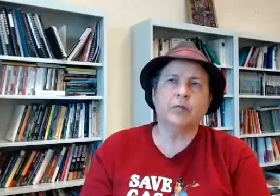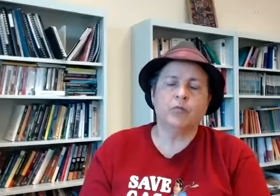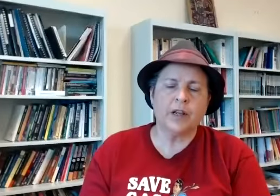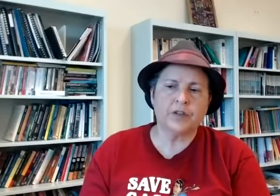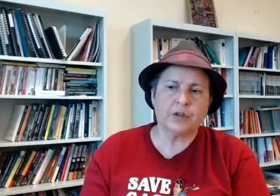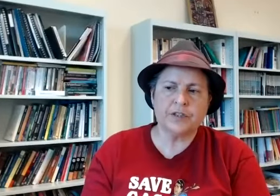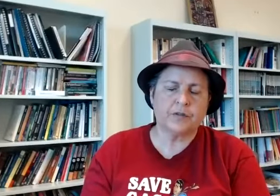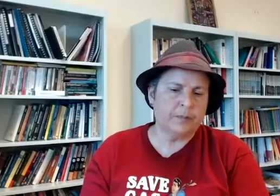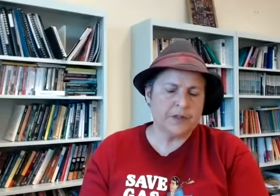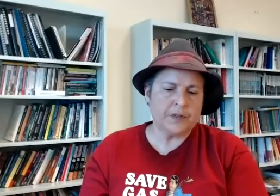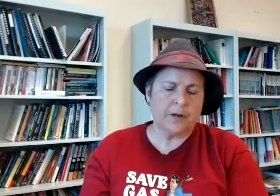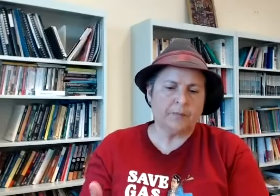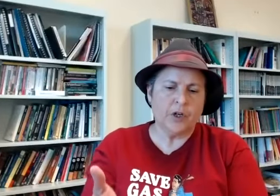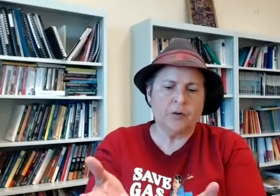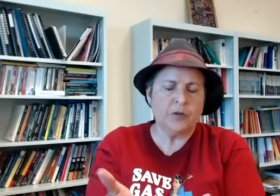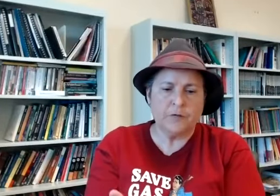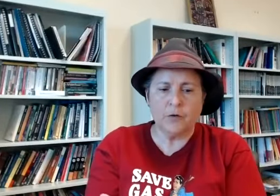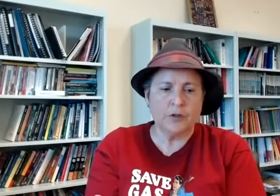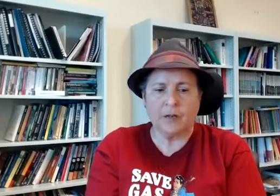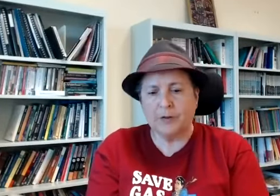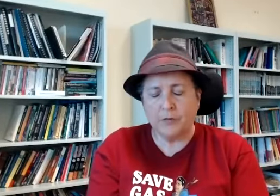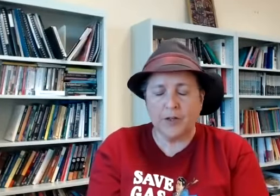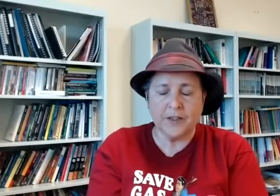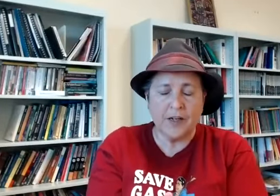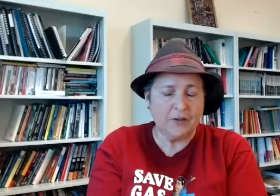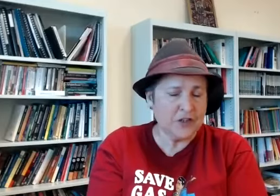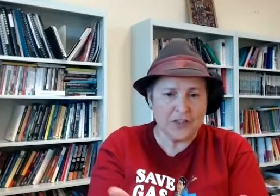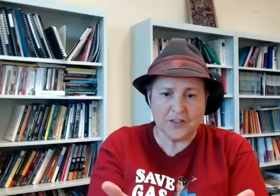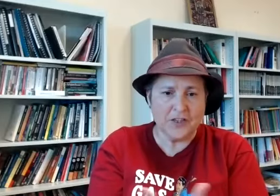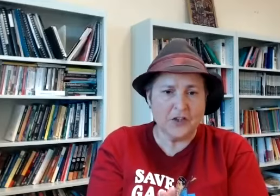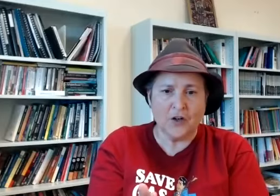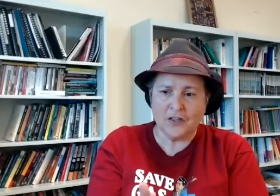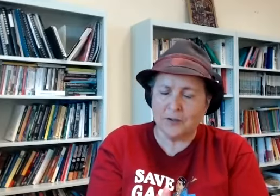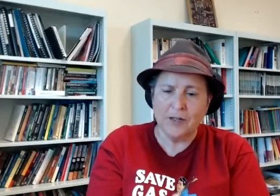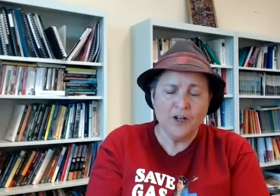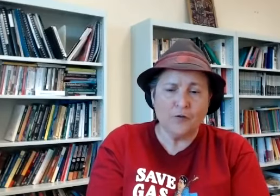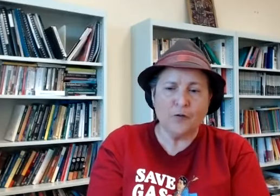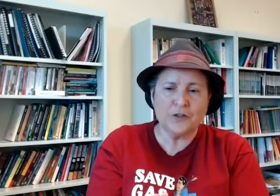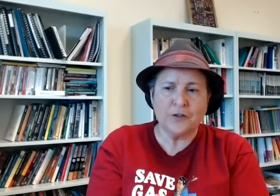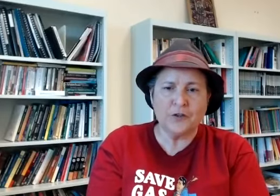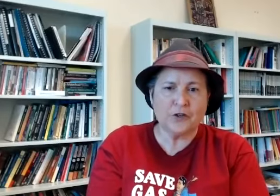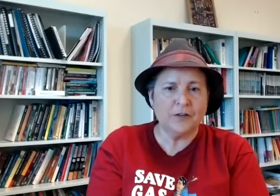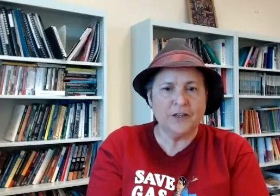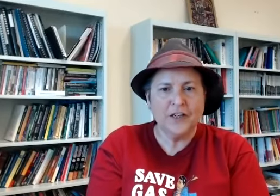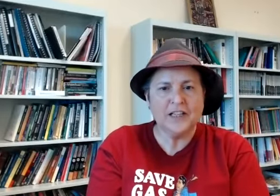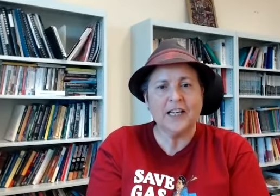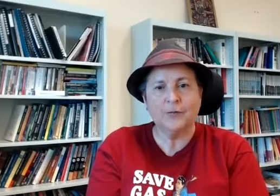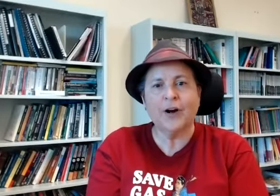one of the strengths equippings um you know which unfortunately coming from queensland i haven't had a chance to see you guys i look forward to you traveling taking a road